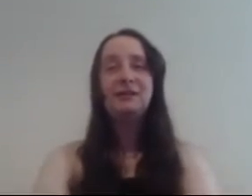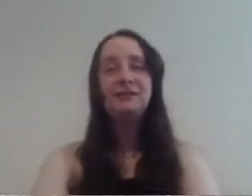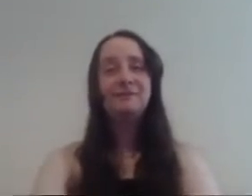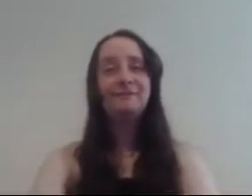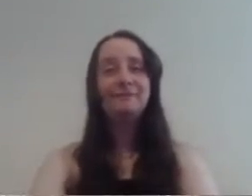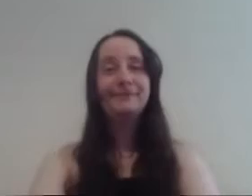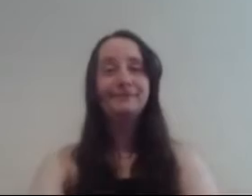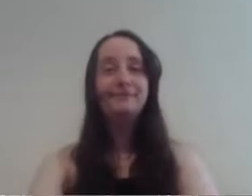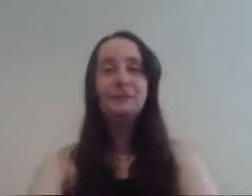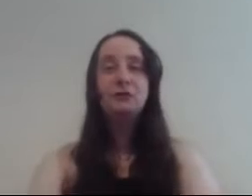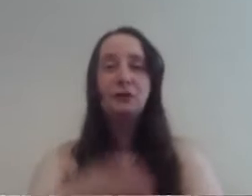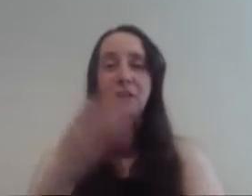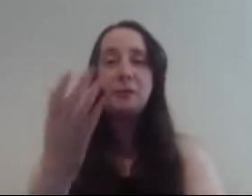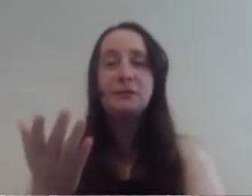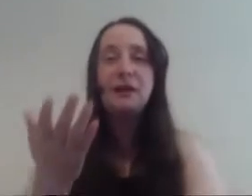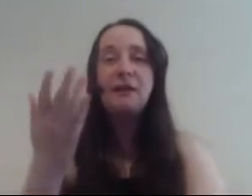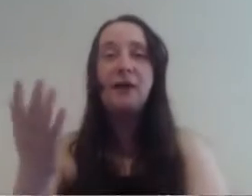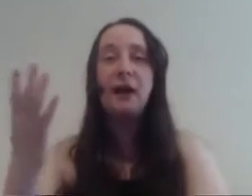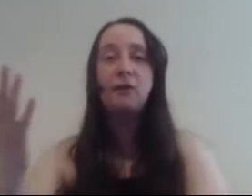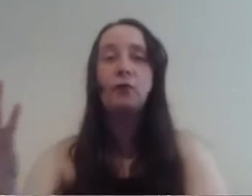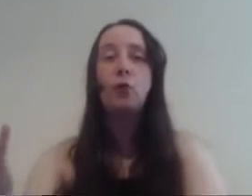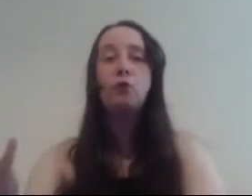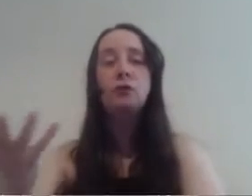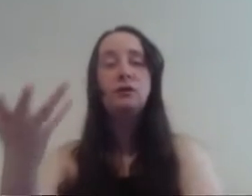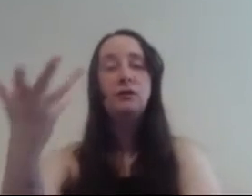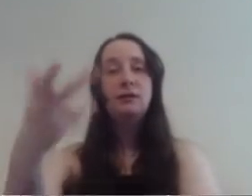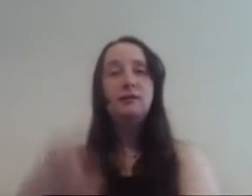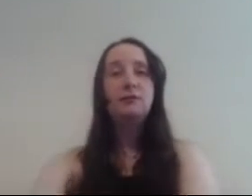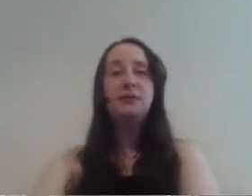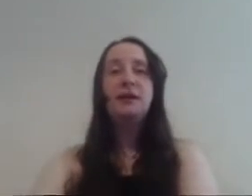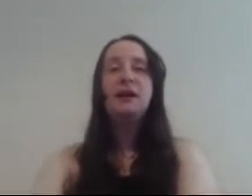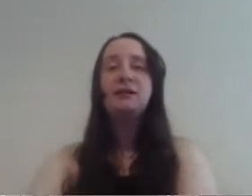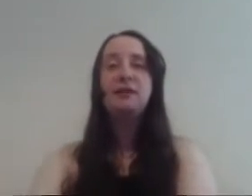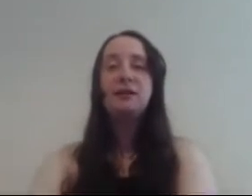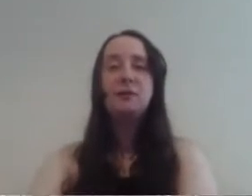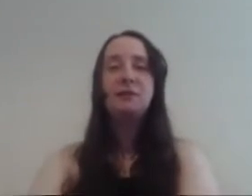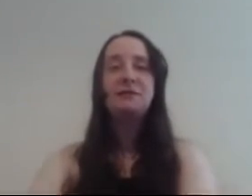so that was the heart of gold he was taking a heart attack he was